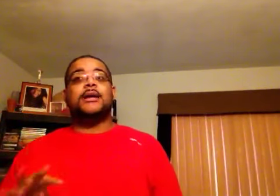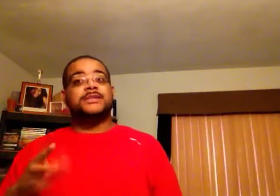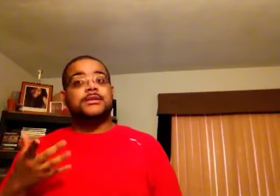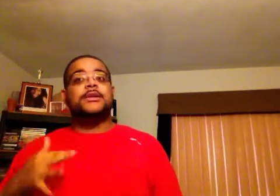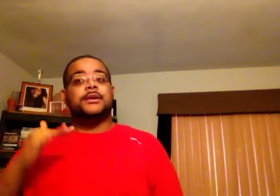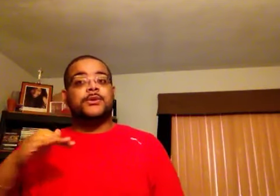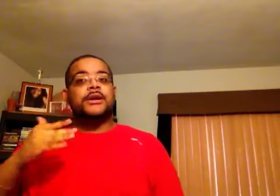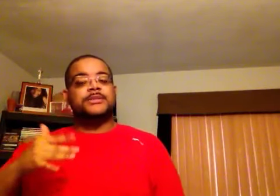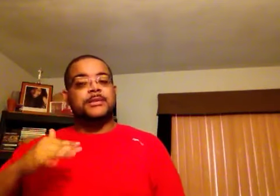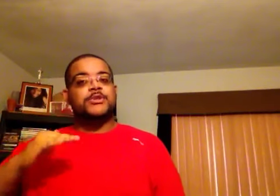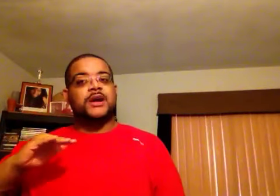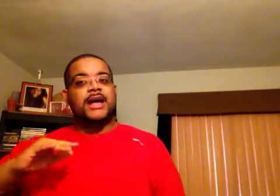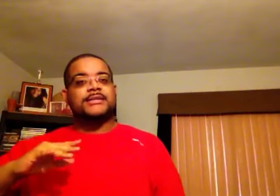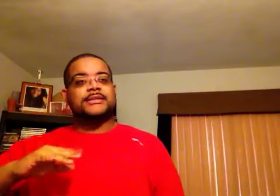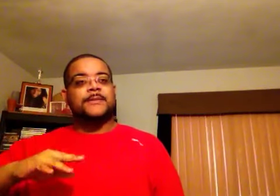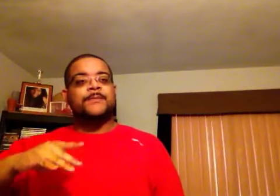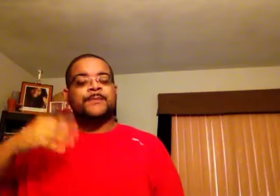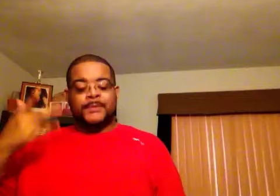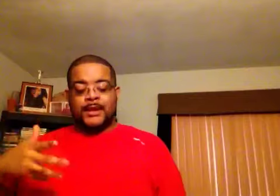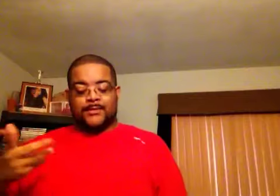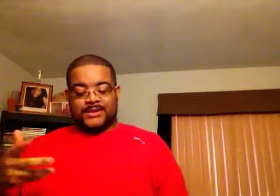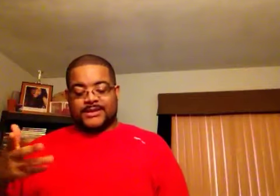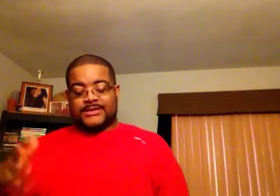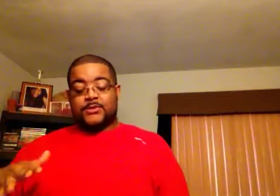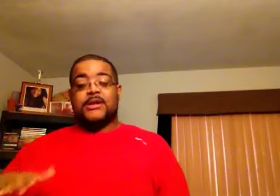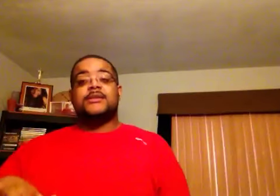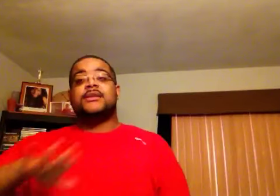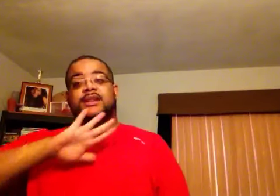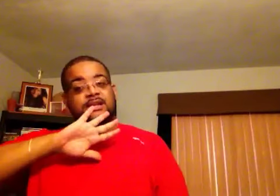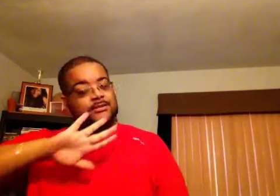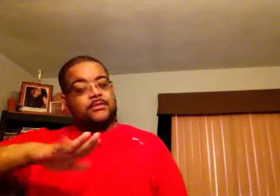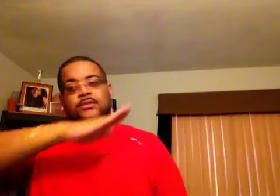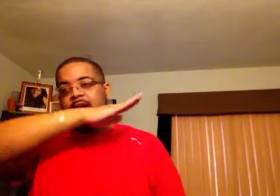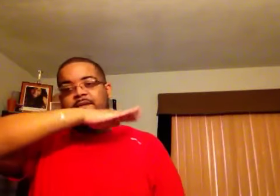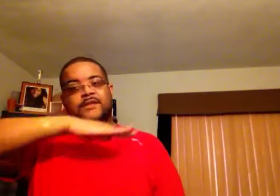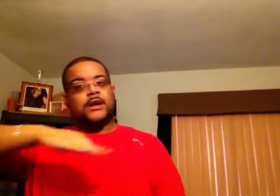the, you know, the real up-tempo tracks, but this one, great flow.